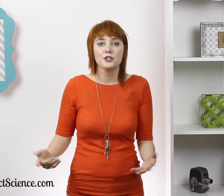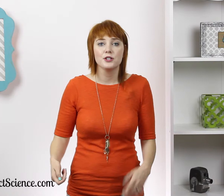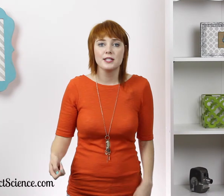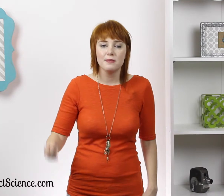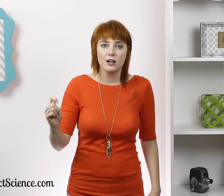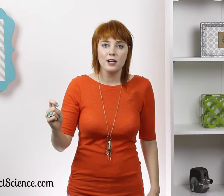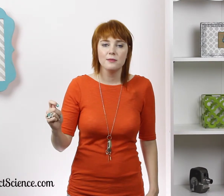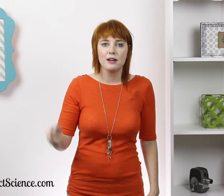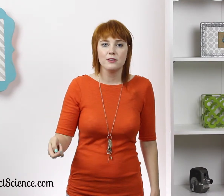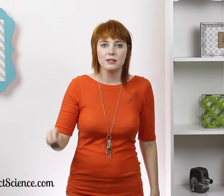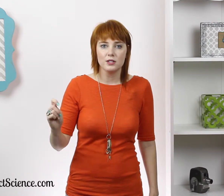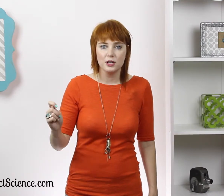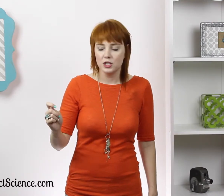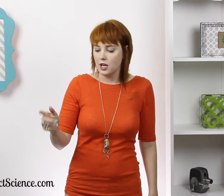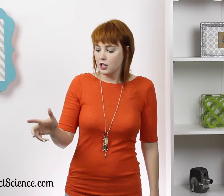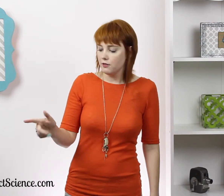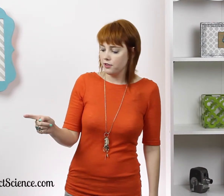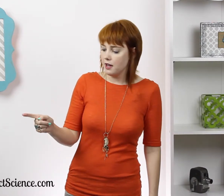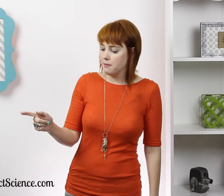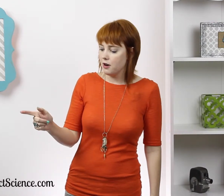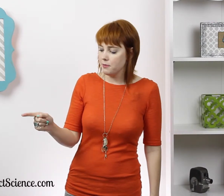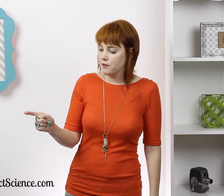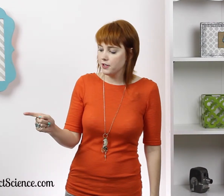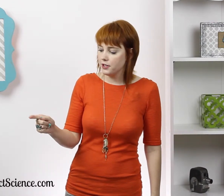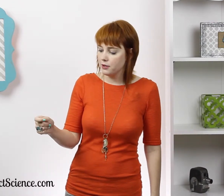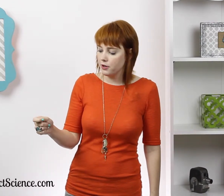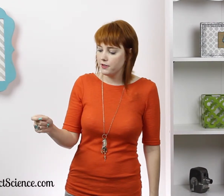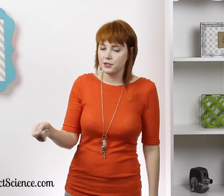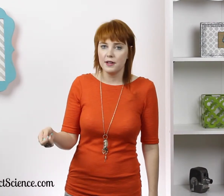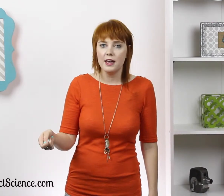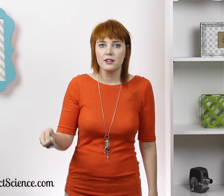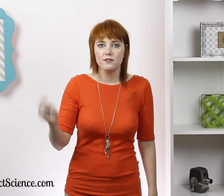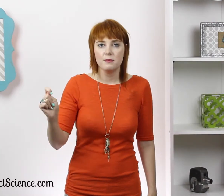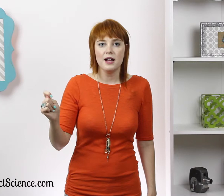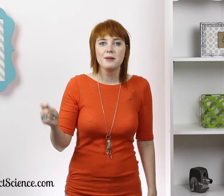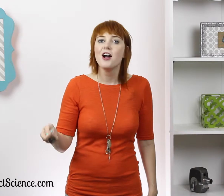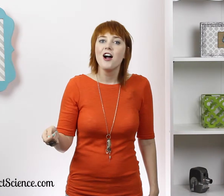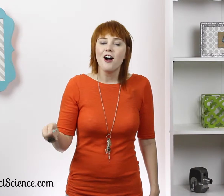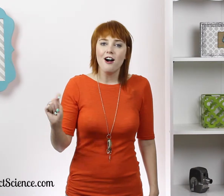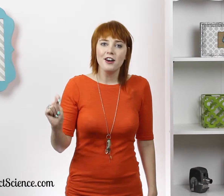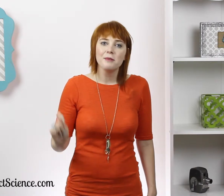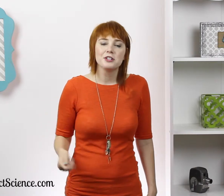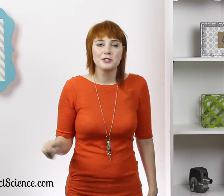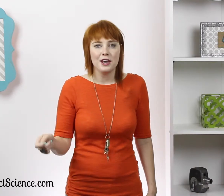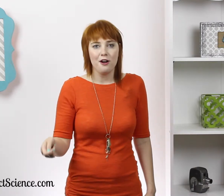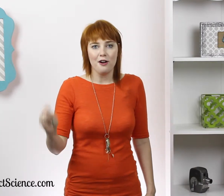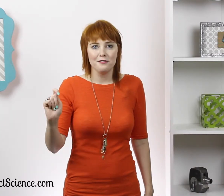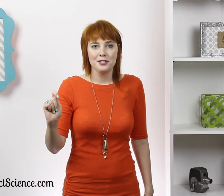to turn something on by flipping a switch. You have your thumb on your middle finger and your pointer finger around that and you flip it up on. I'm going to turn that on for